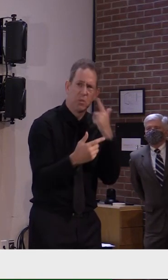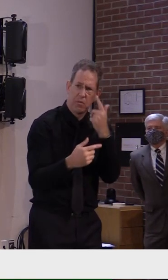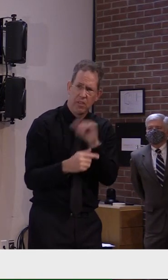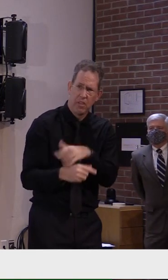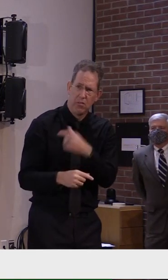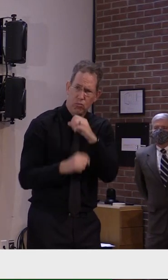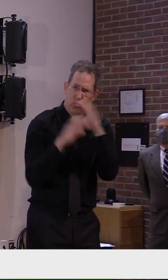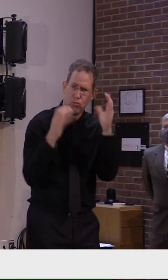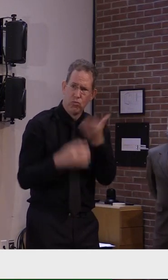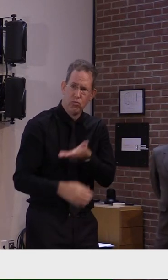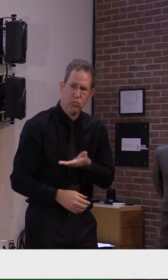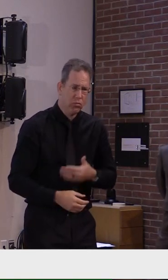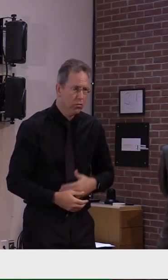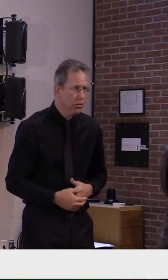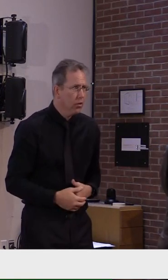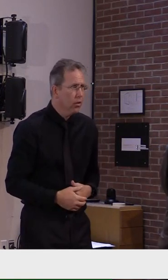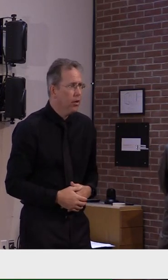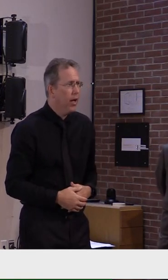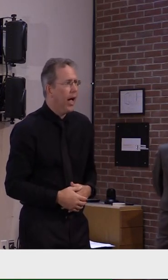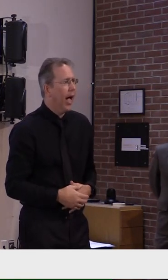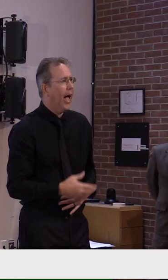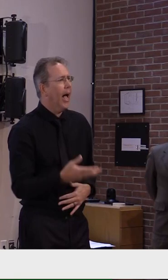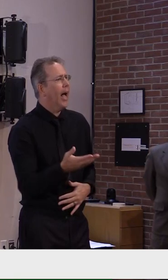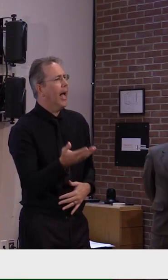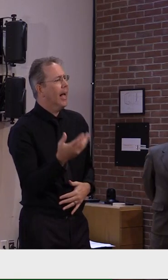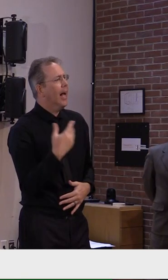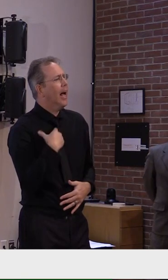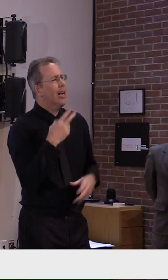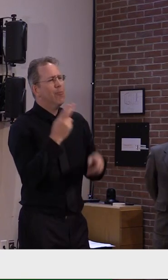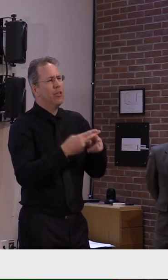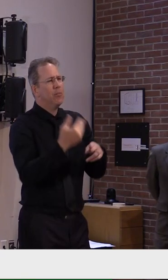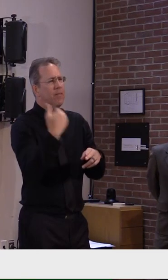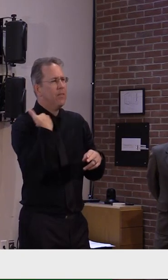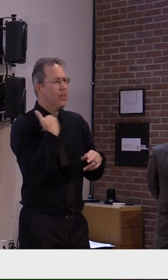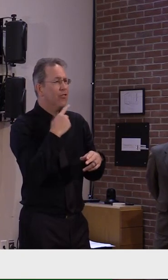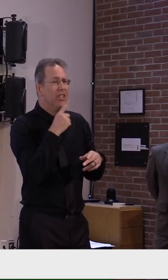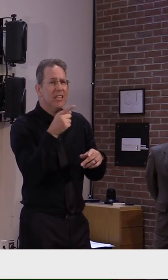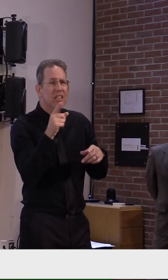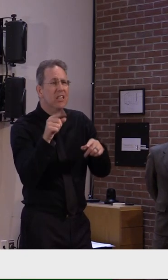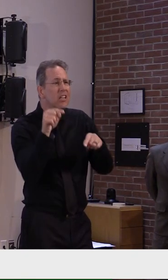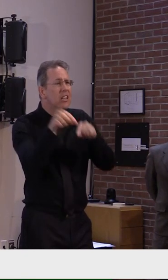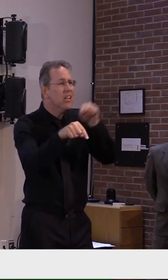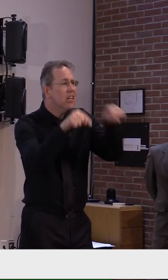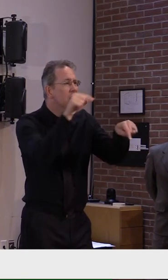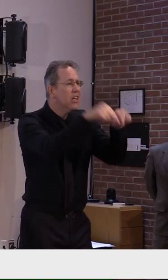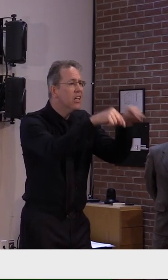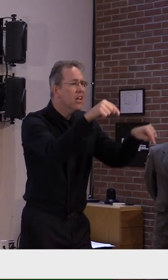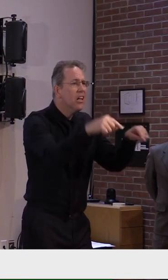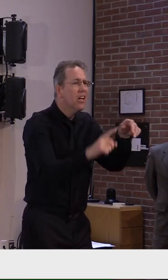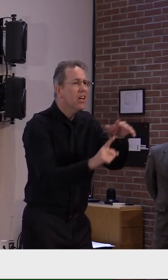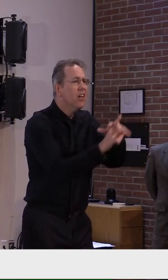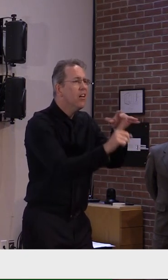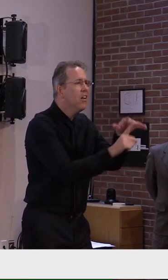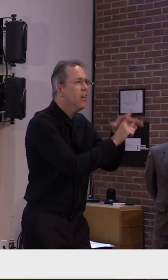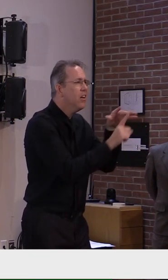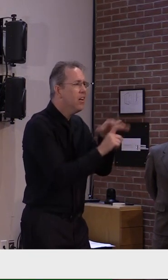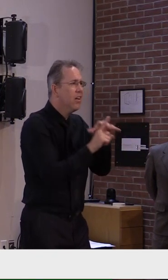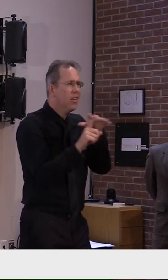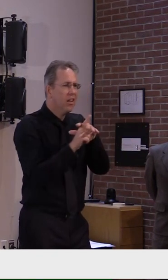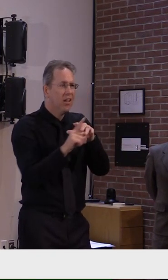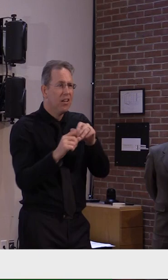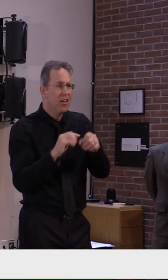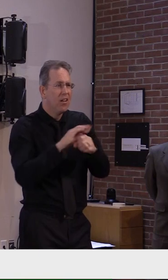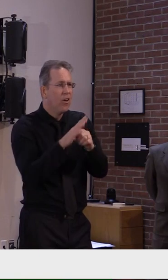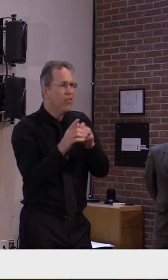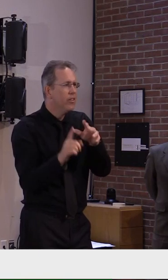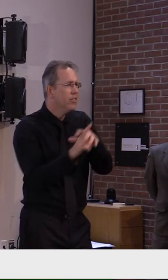here, um, could have happened anywhere. It could have happened in Franklin County. It could have happened, uh, in Rutland County or Bennington or Windham